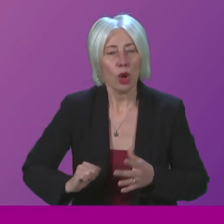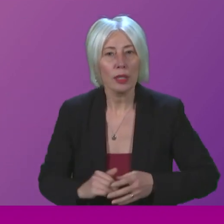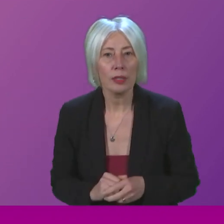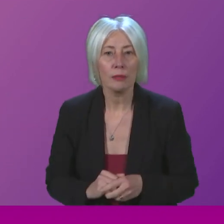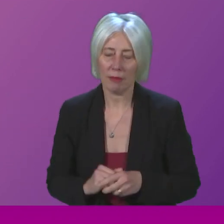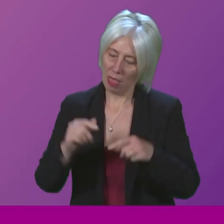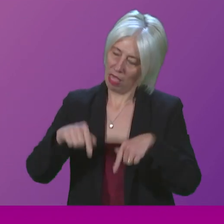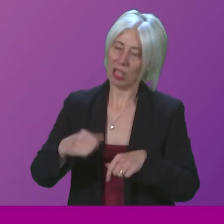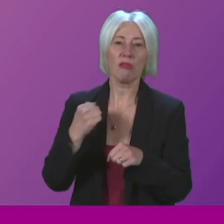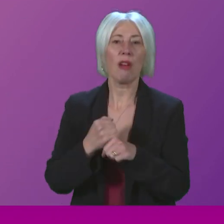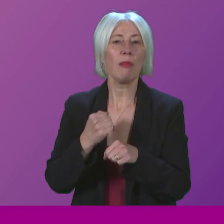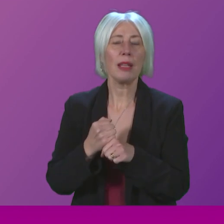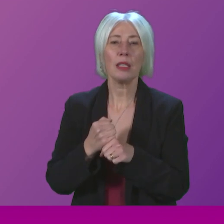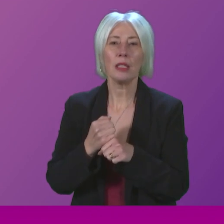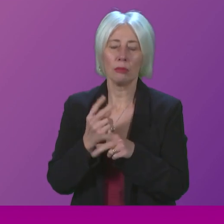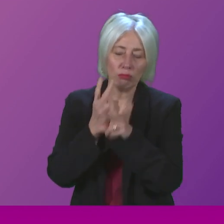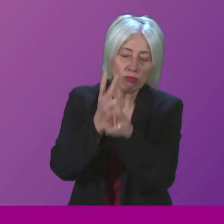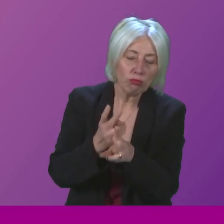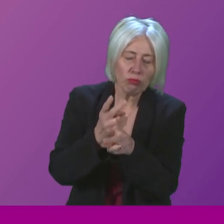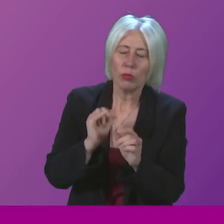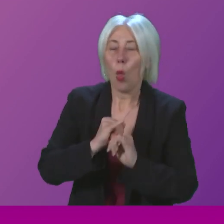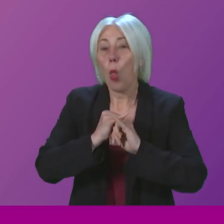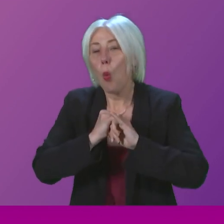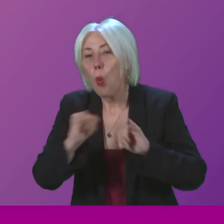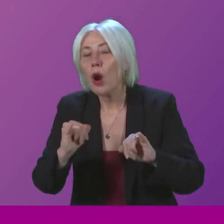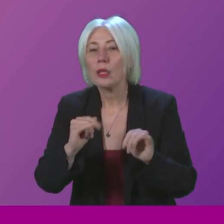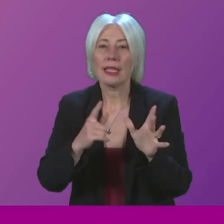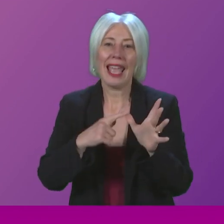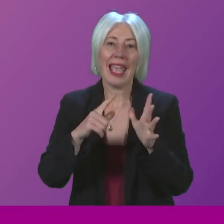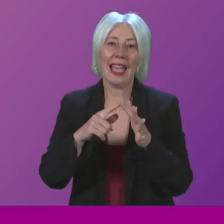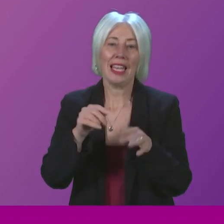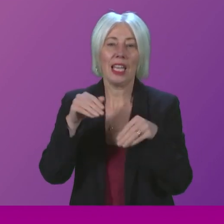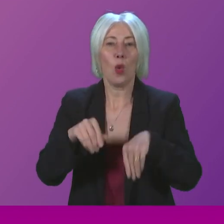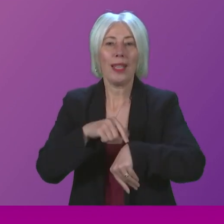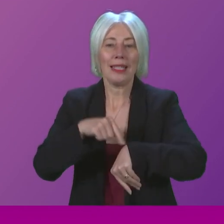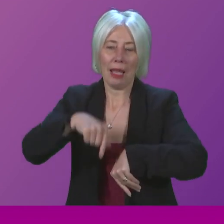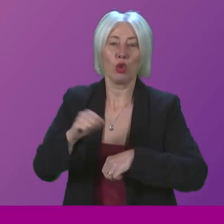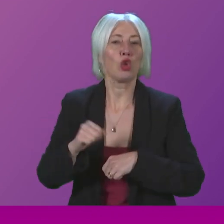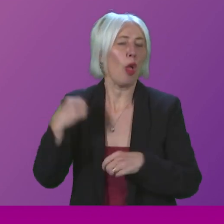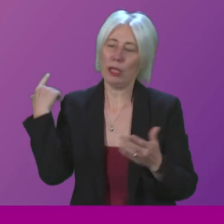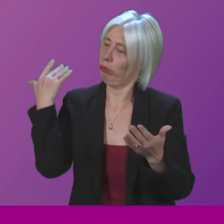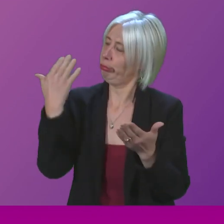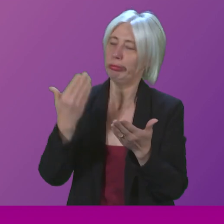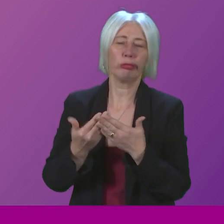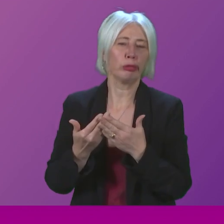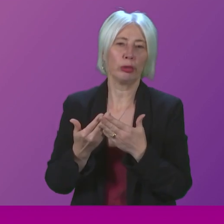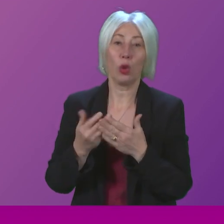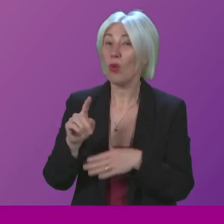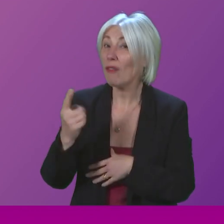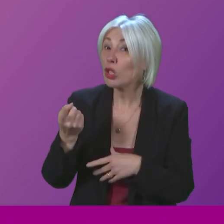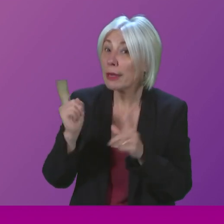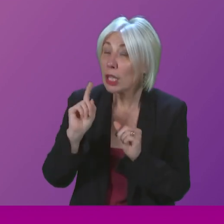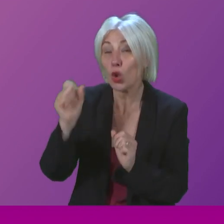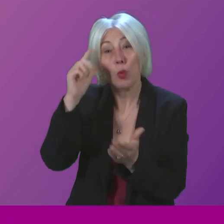This government is presiding over the worst ever A&E waiting times in Scotland. So, First Minister, do you